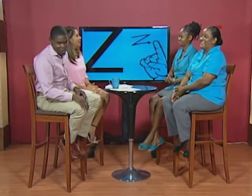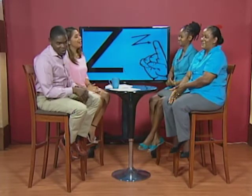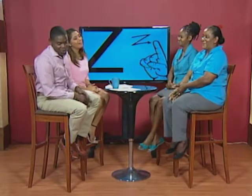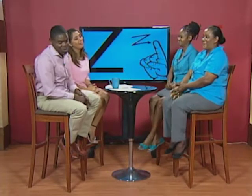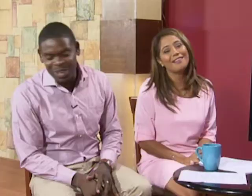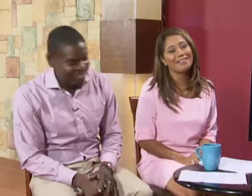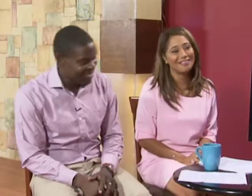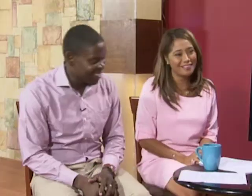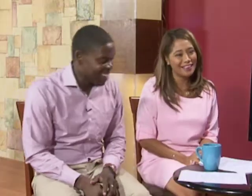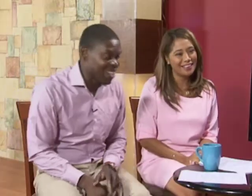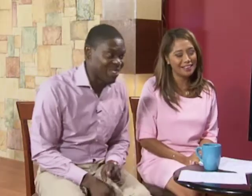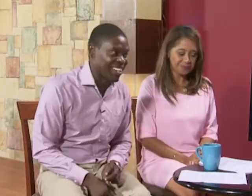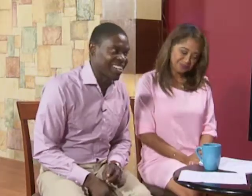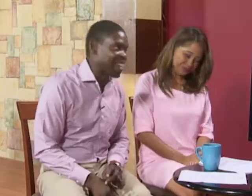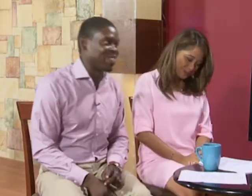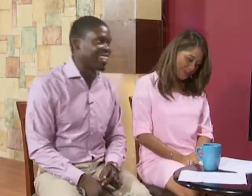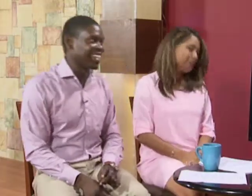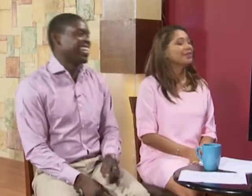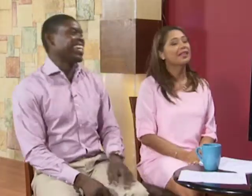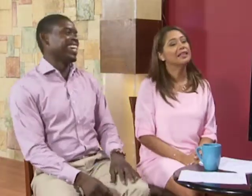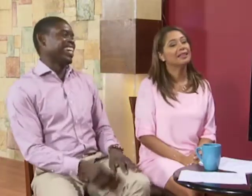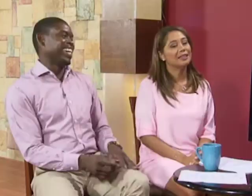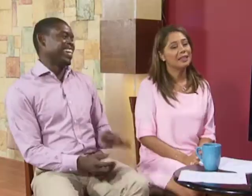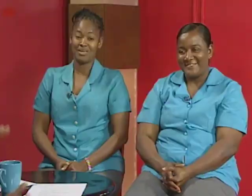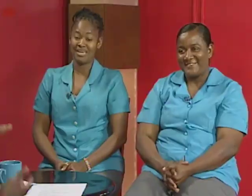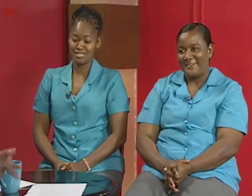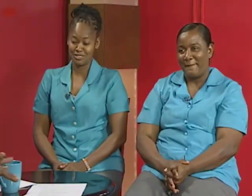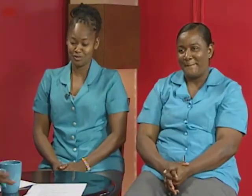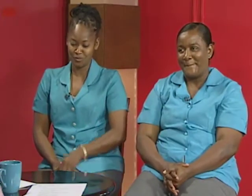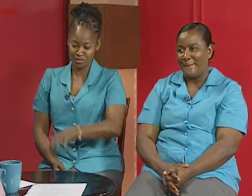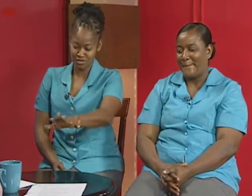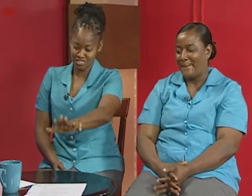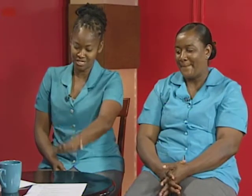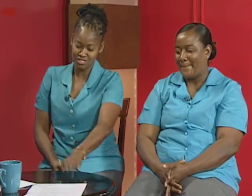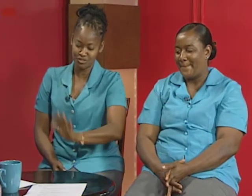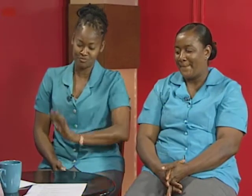all right a work a lot of work okay so we're going to challenge you